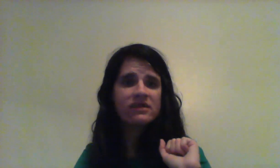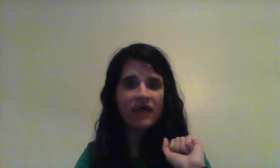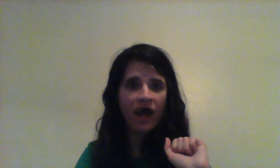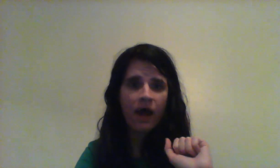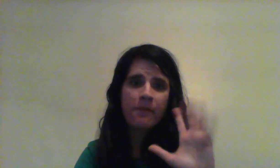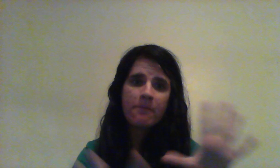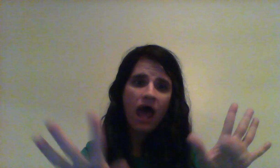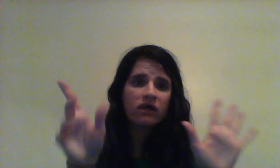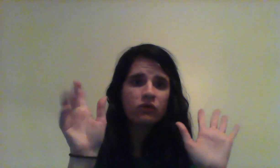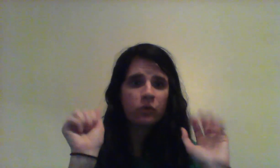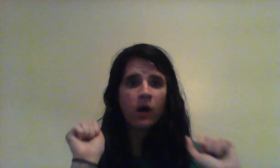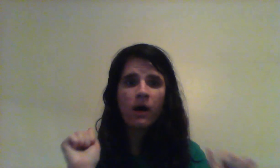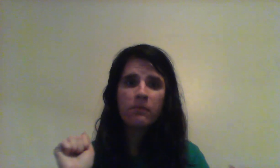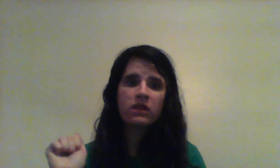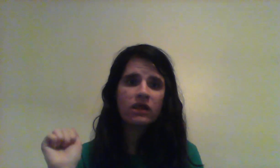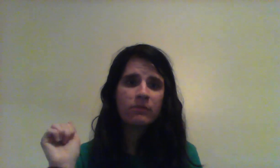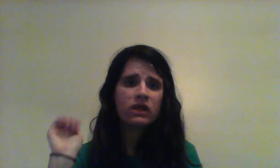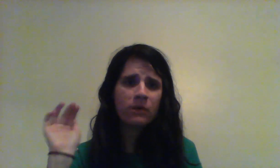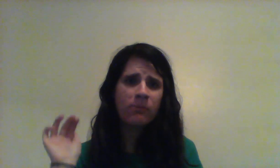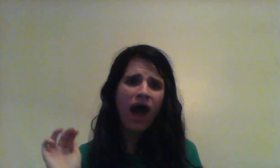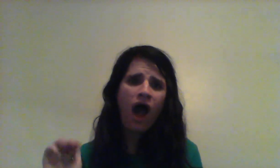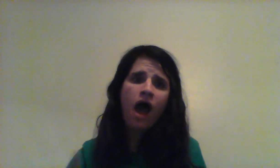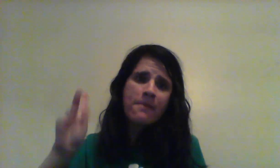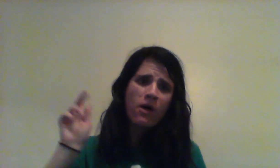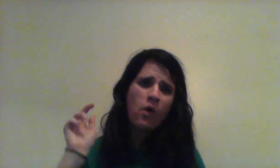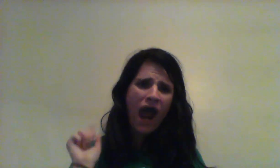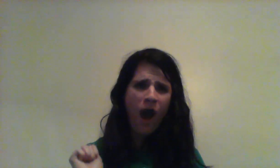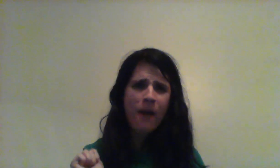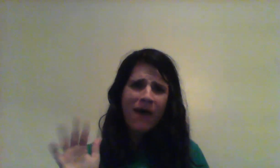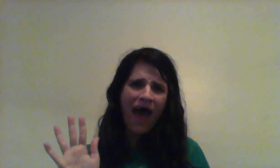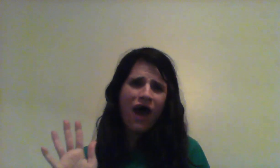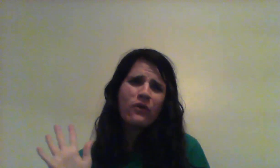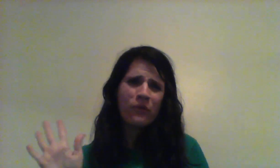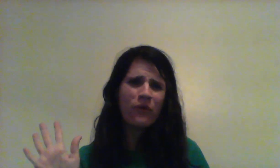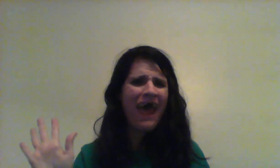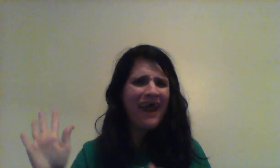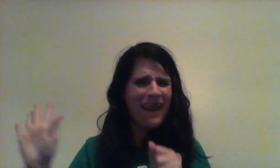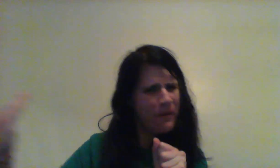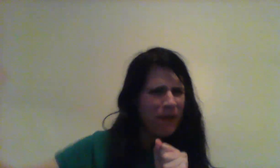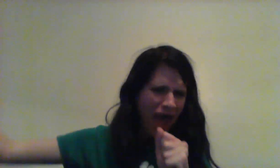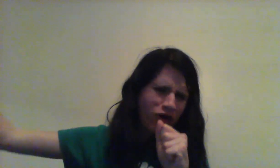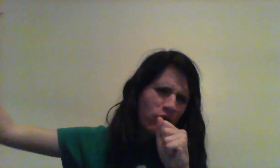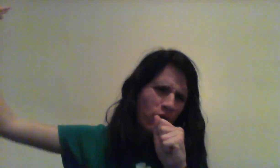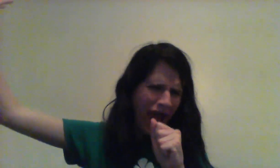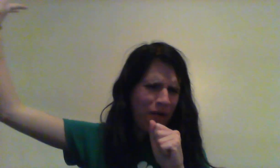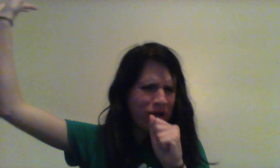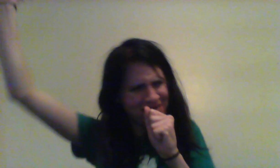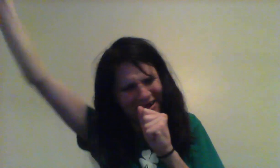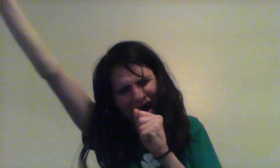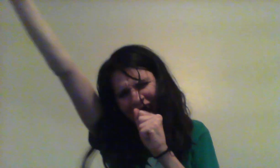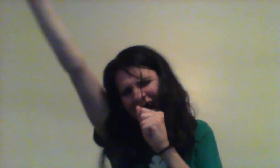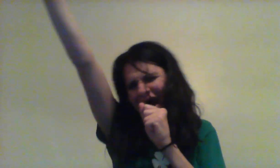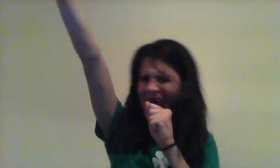sign. They passed you up and skipped you by. But we're all down. You end up back to where we started.